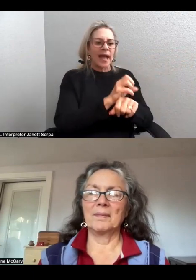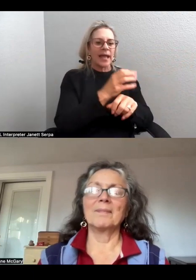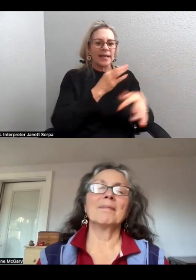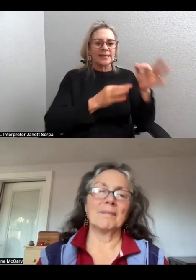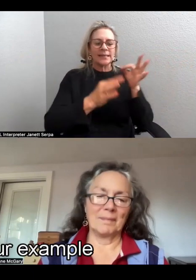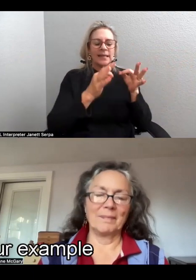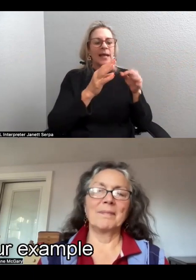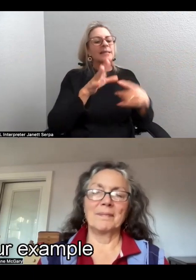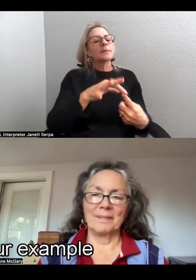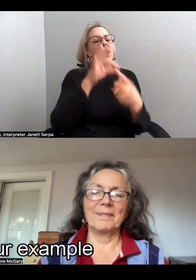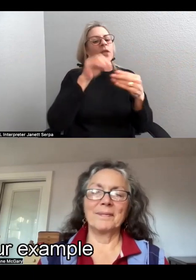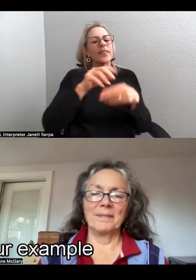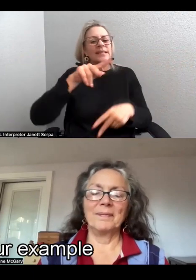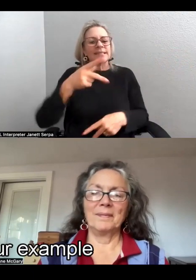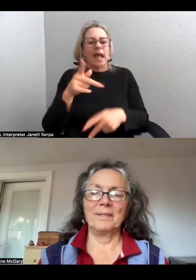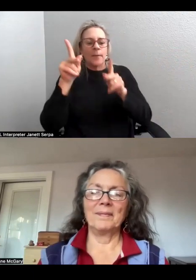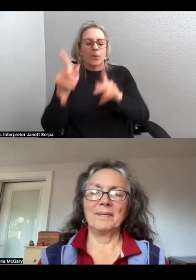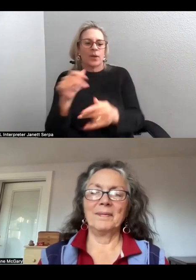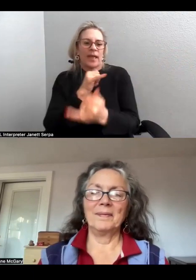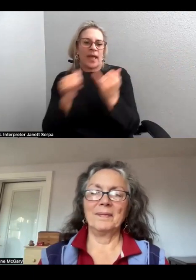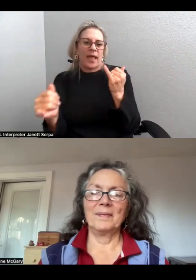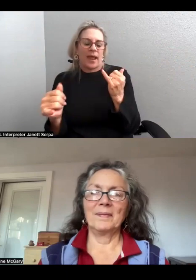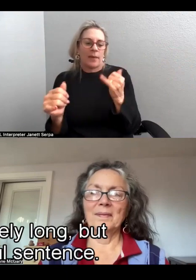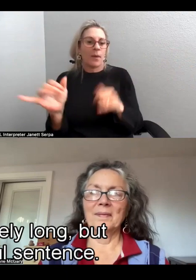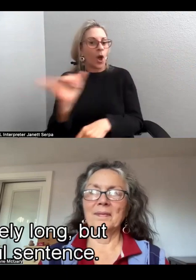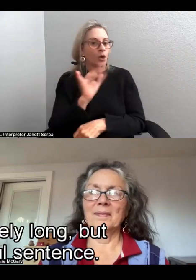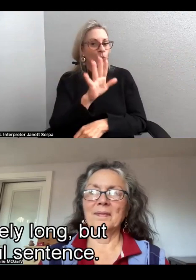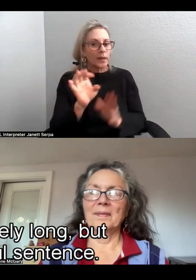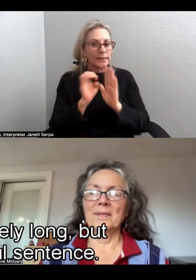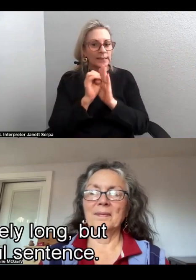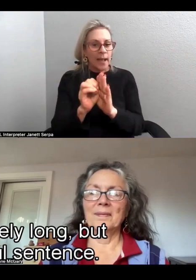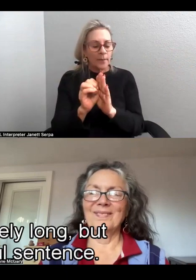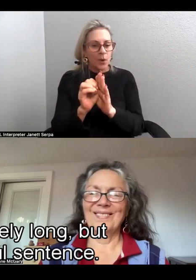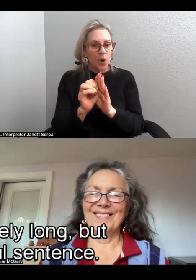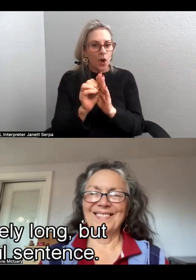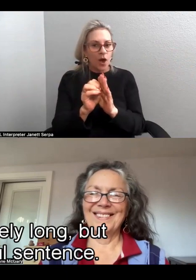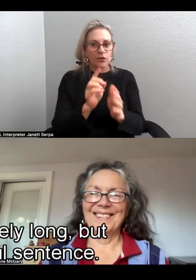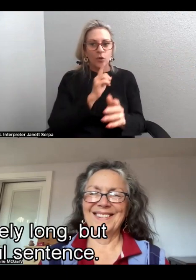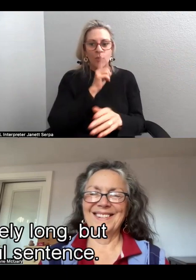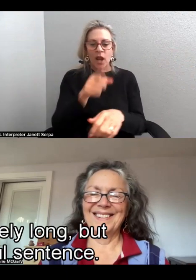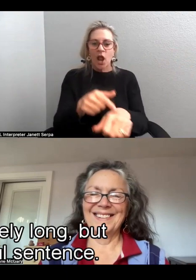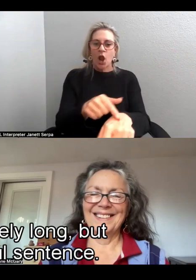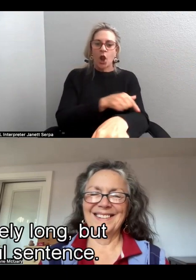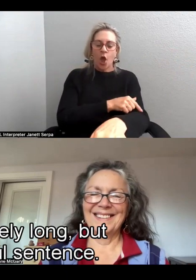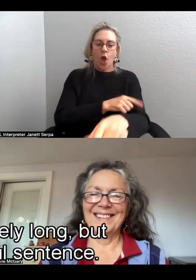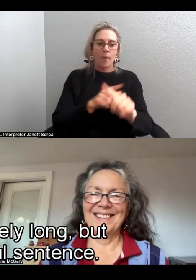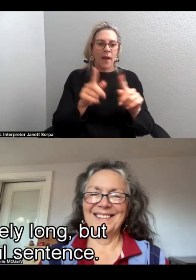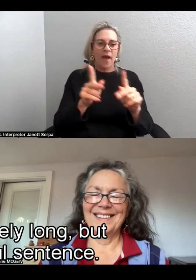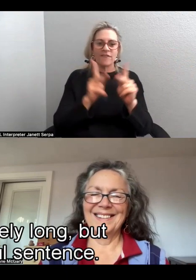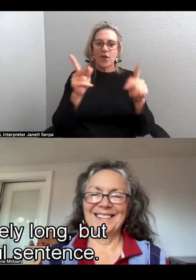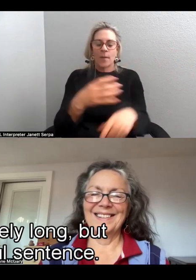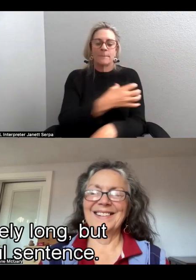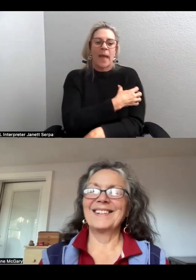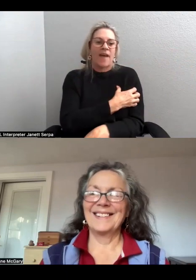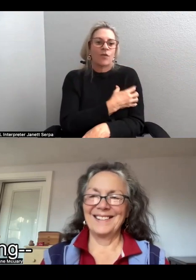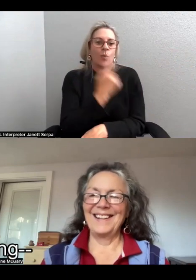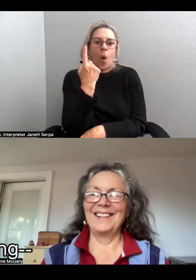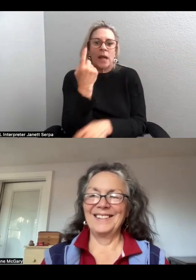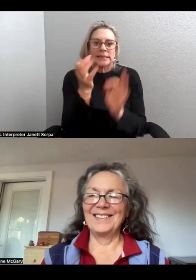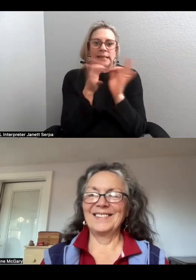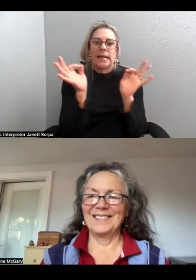the end, but also your example of the extremely long but very powerful sentence there.